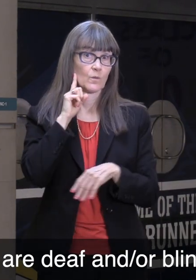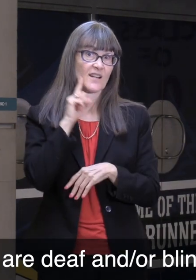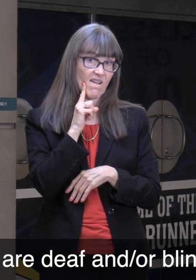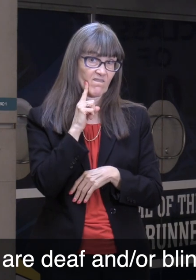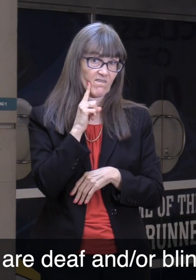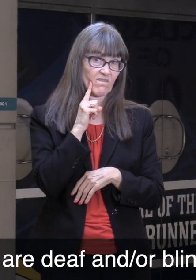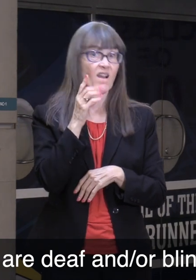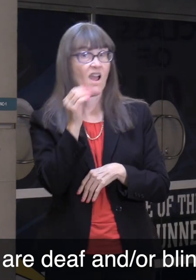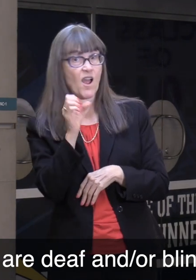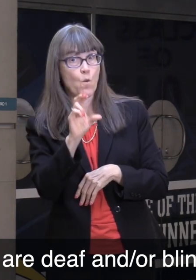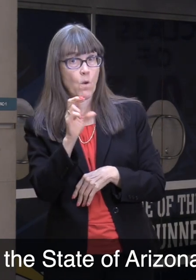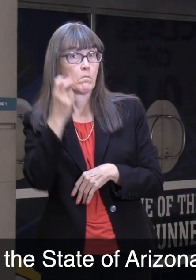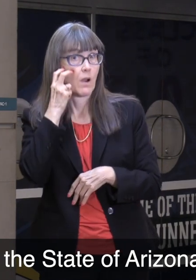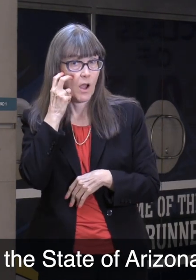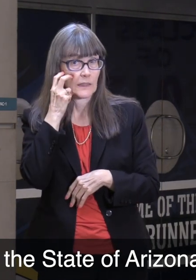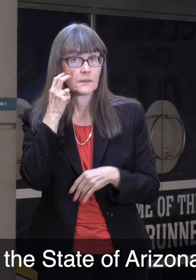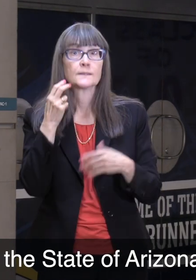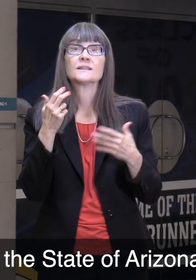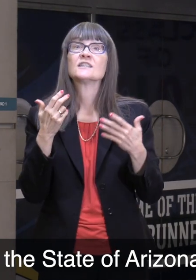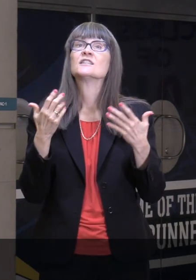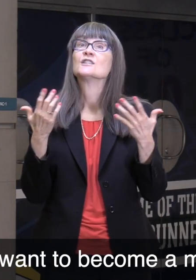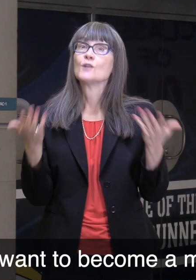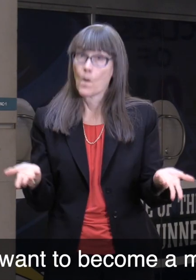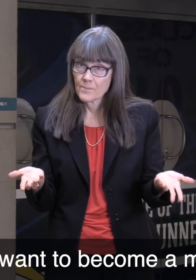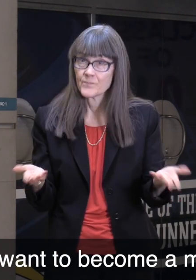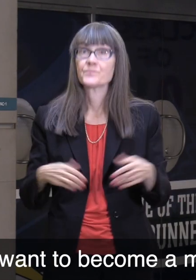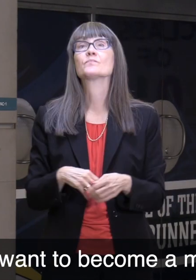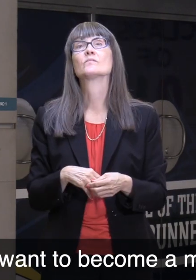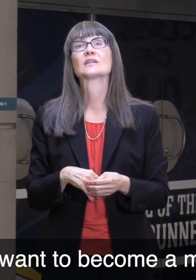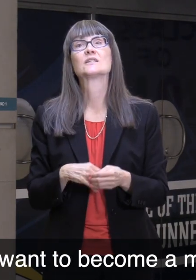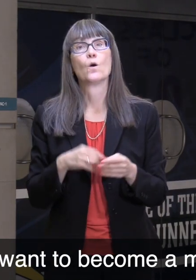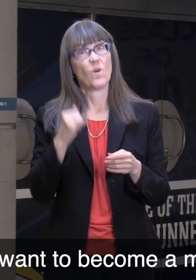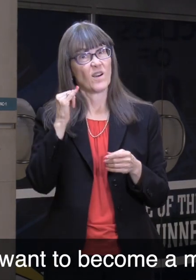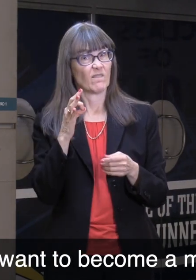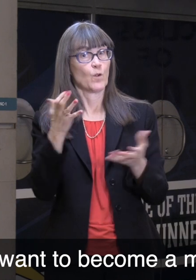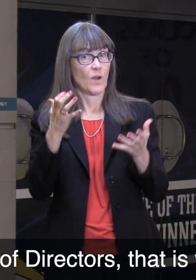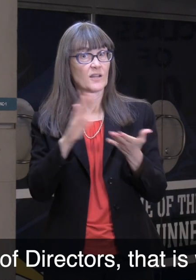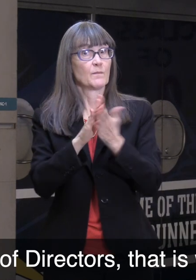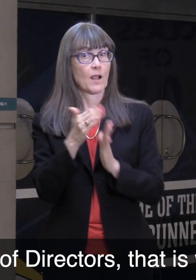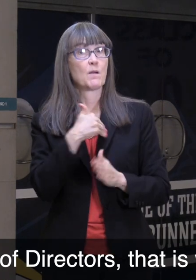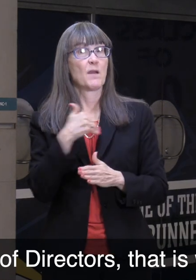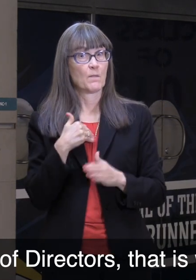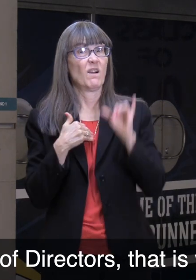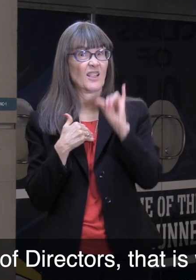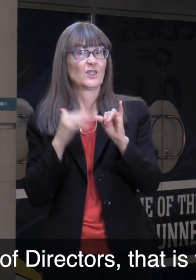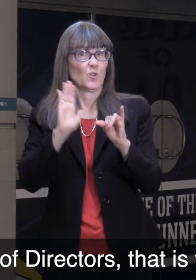are deaf and or blind in the state of Arizona. So if you want to become a member of the Board of Directors, that is what your